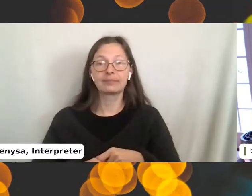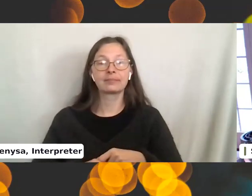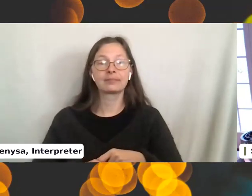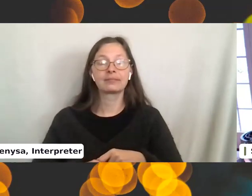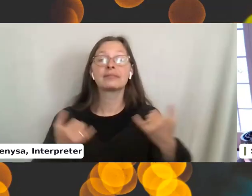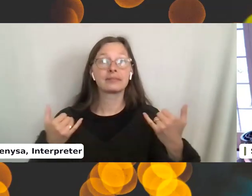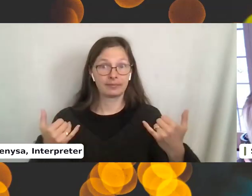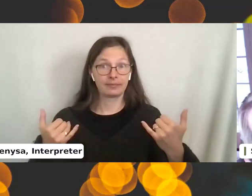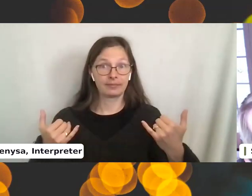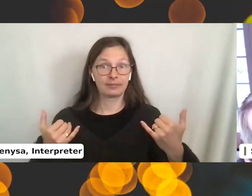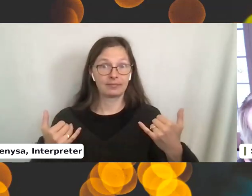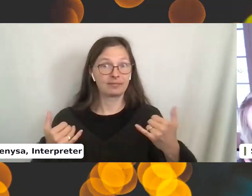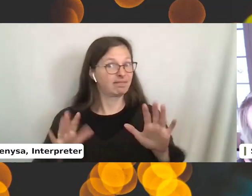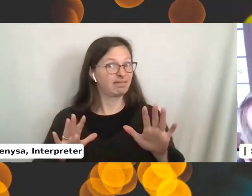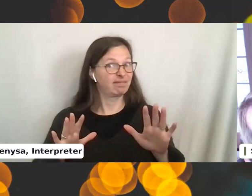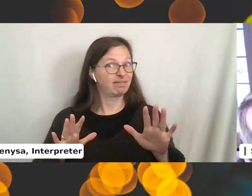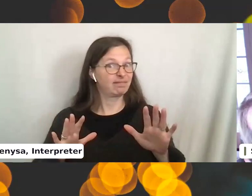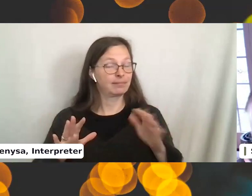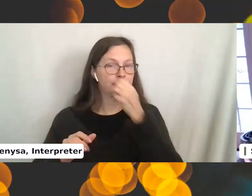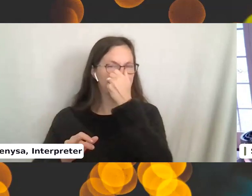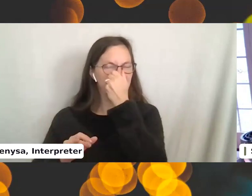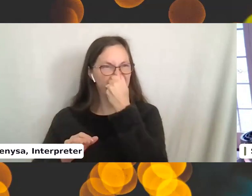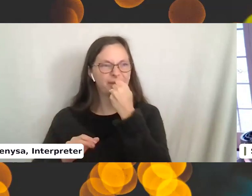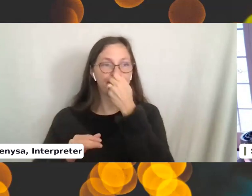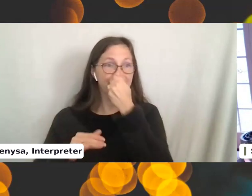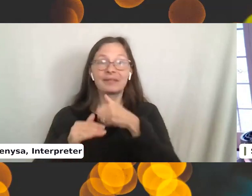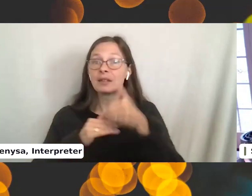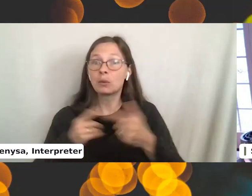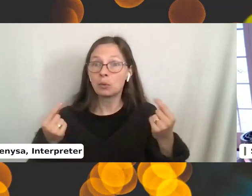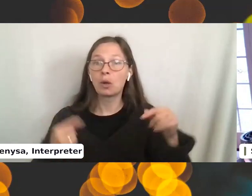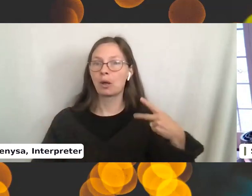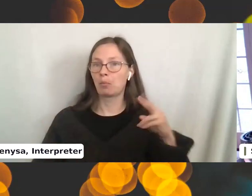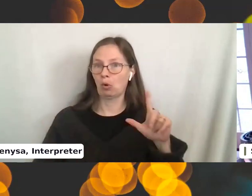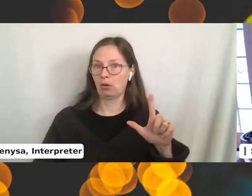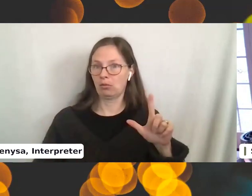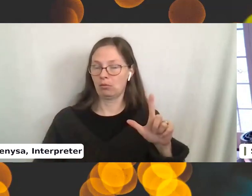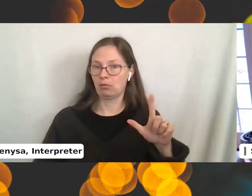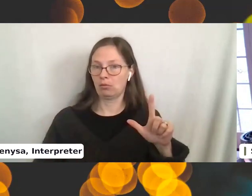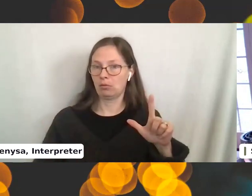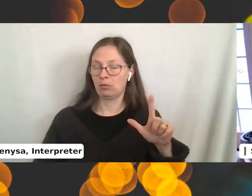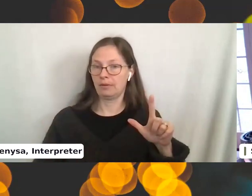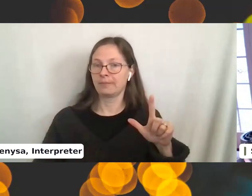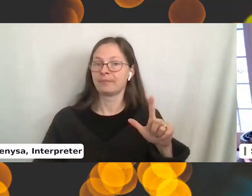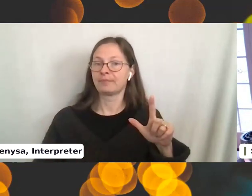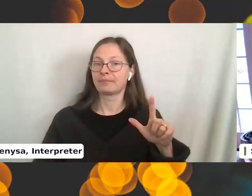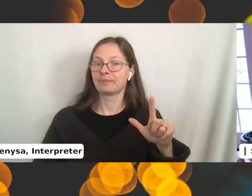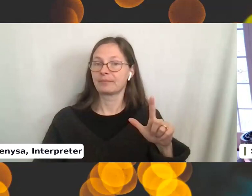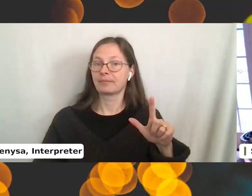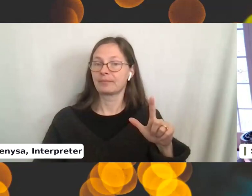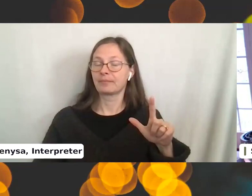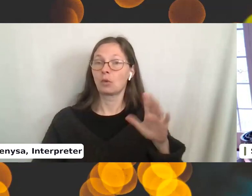Now, the trick is we're going to purl the next stitch. So you take the yarn on this, the unknit yarn.